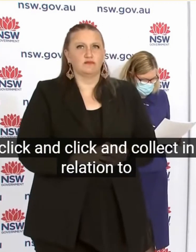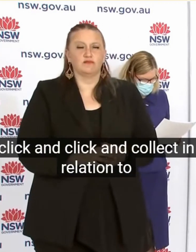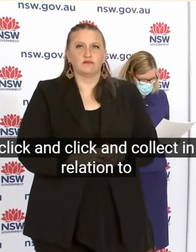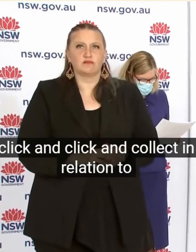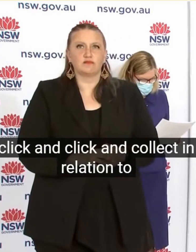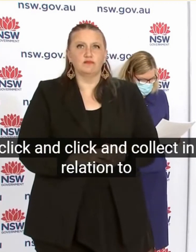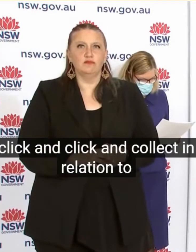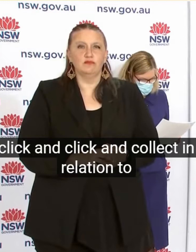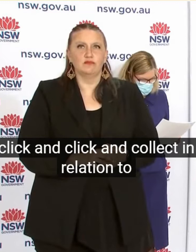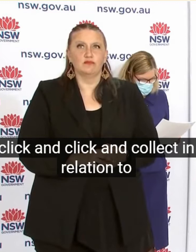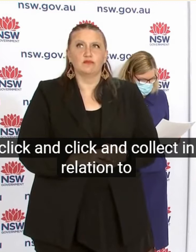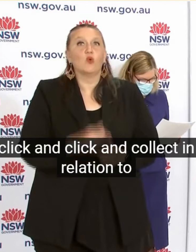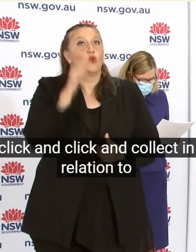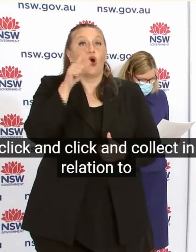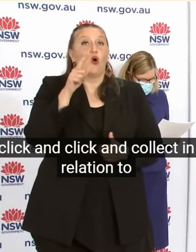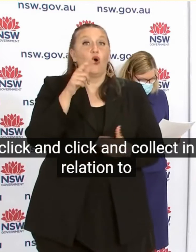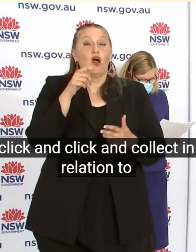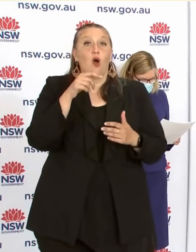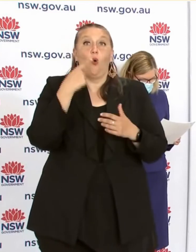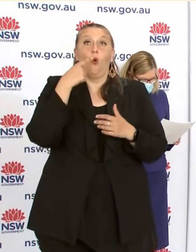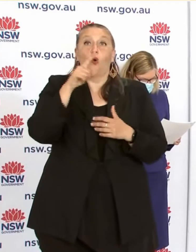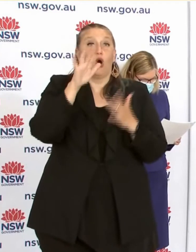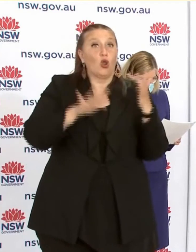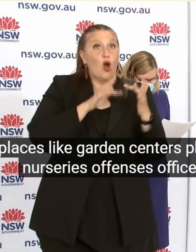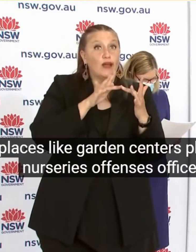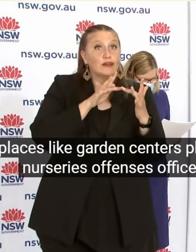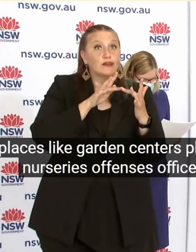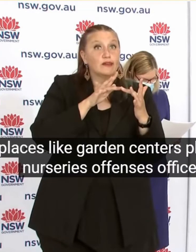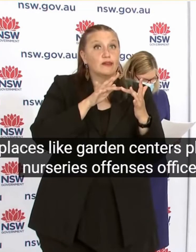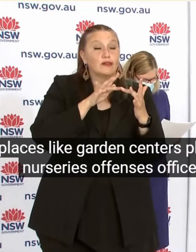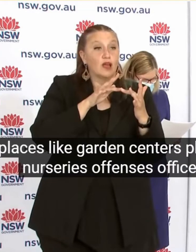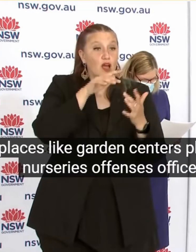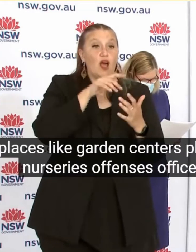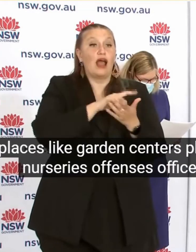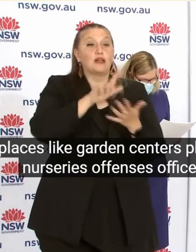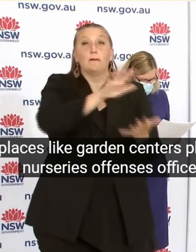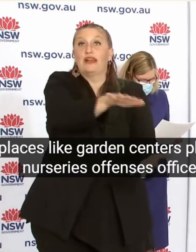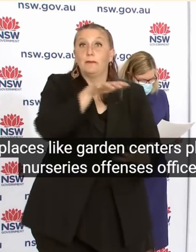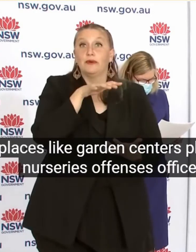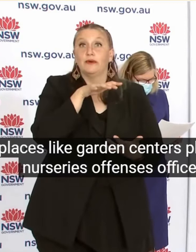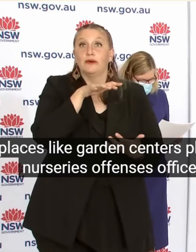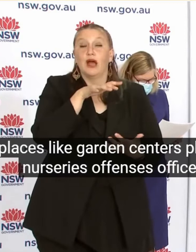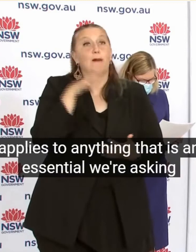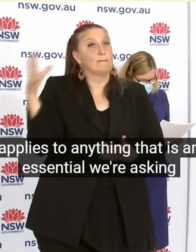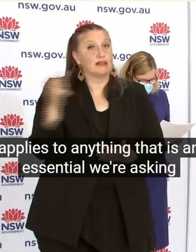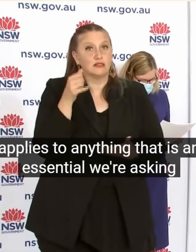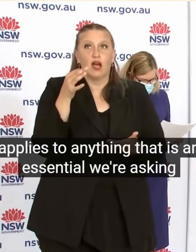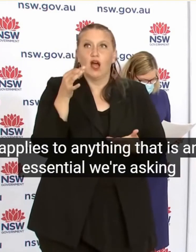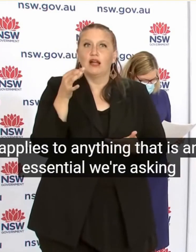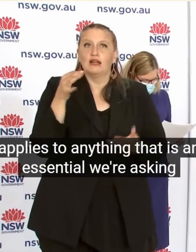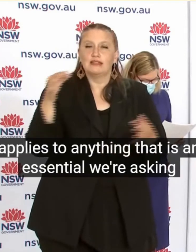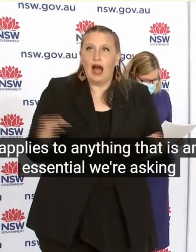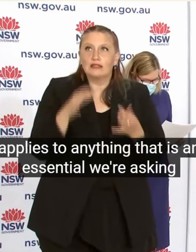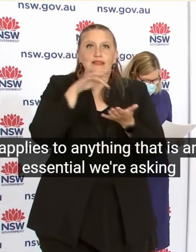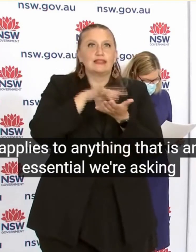to places like garden centres Plant nurseries Office supplies So anything that isn't essential We're asking everybody in those areas